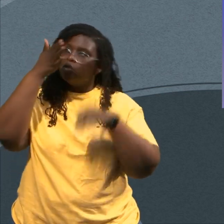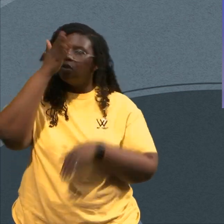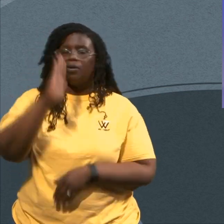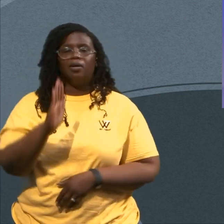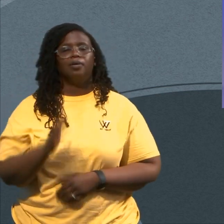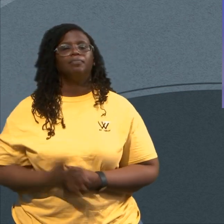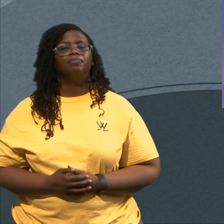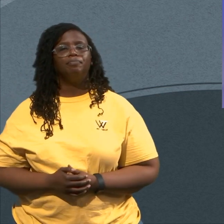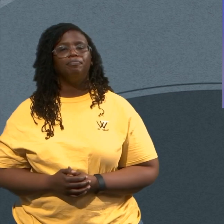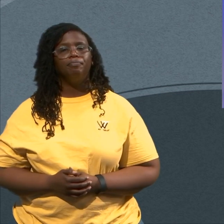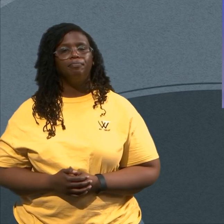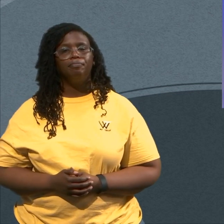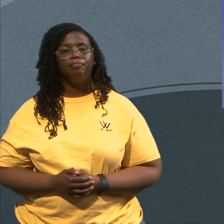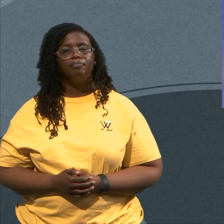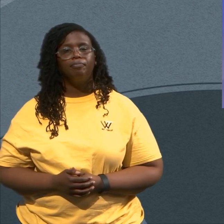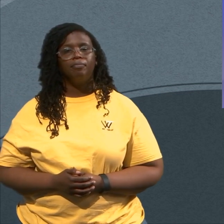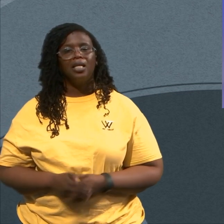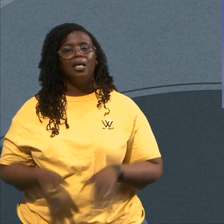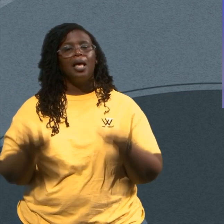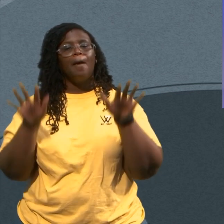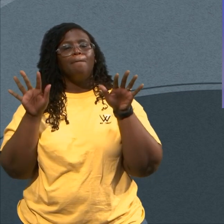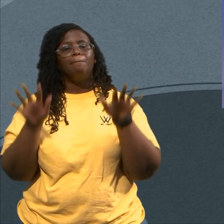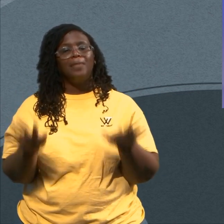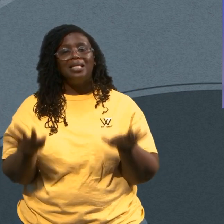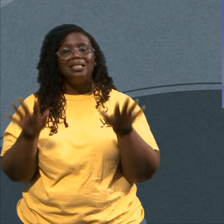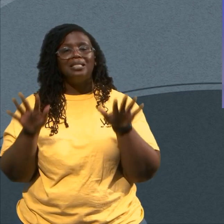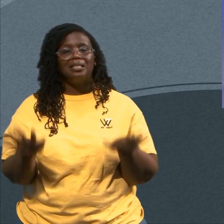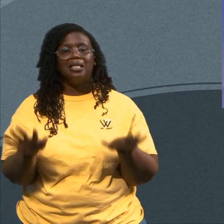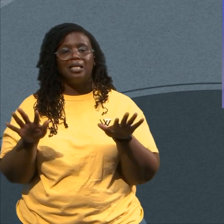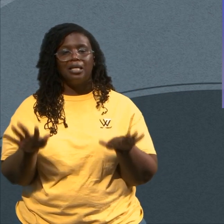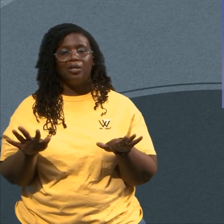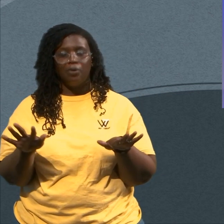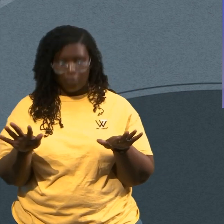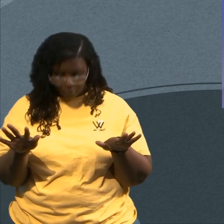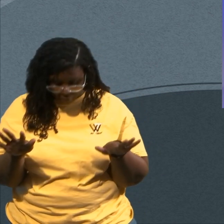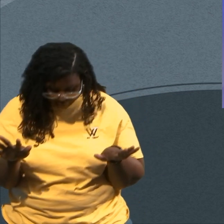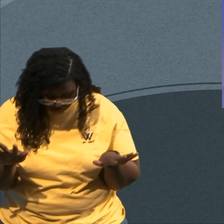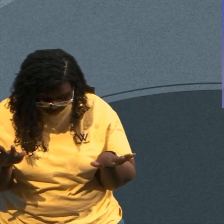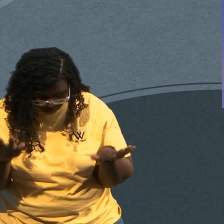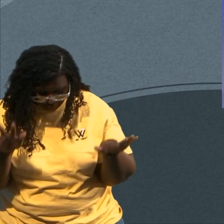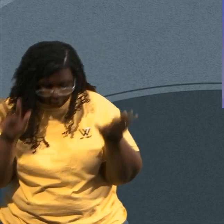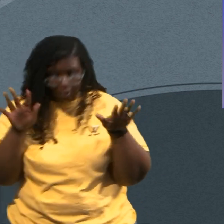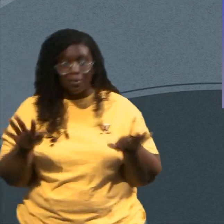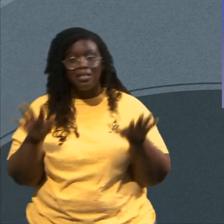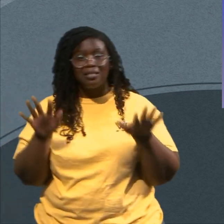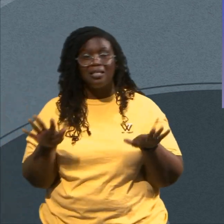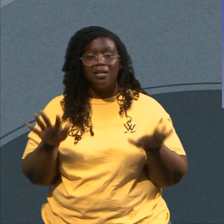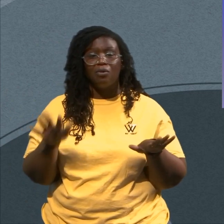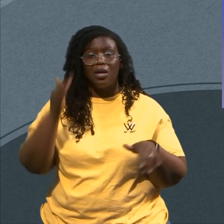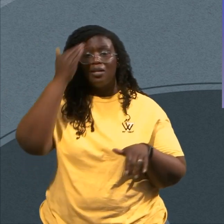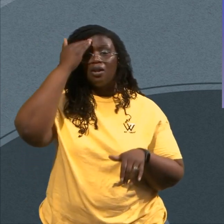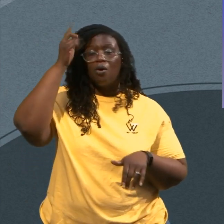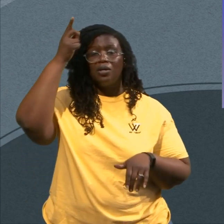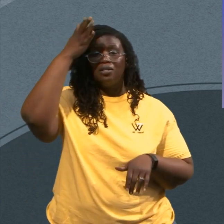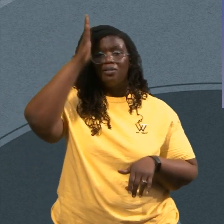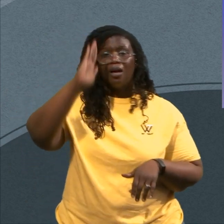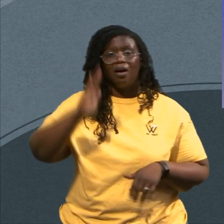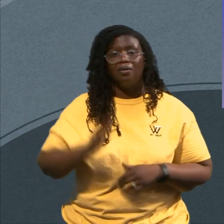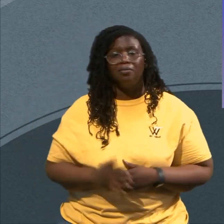Be Still And Know That I Am God I'm Done Preaching